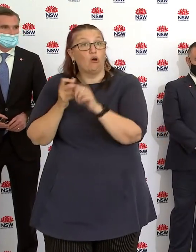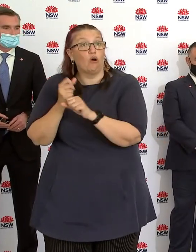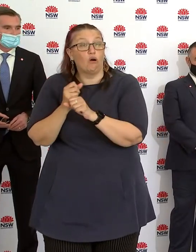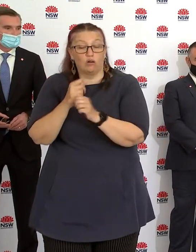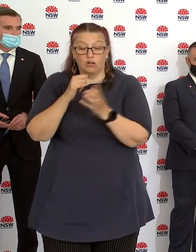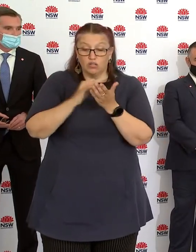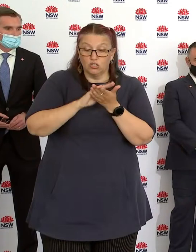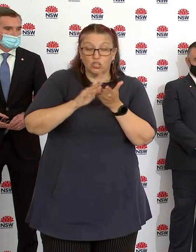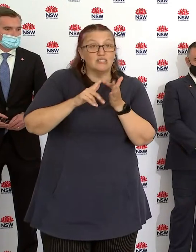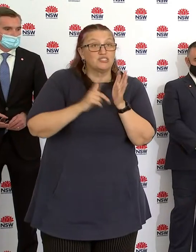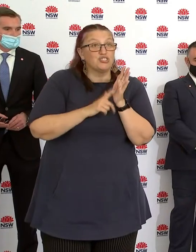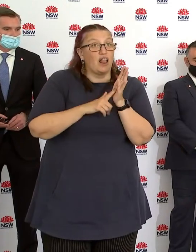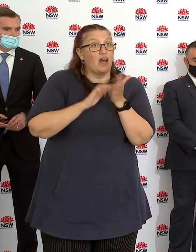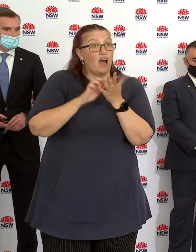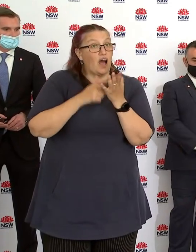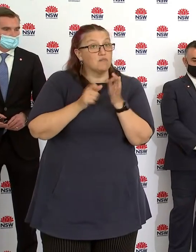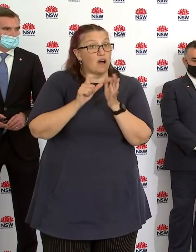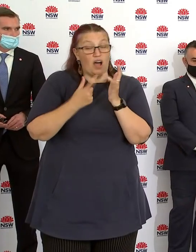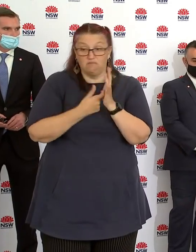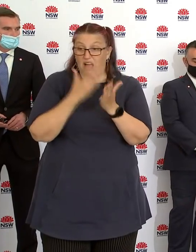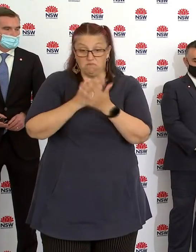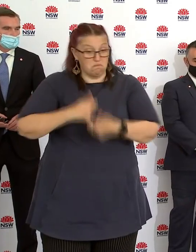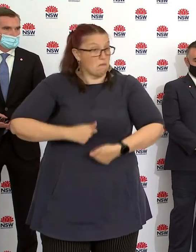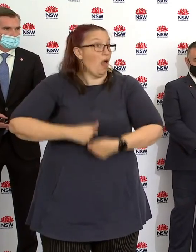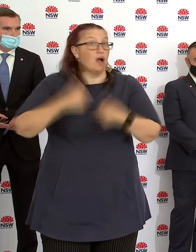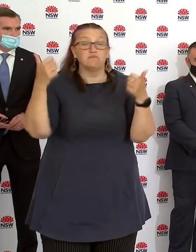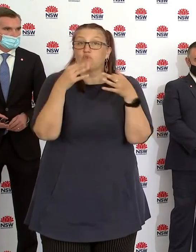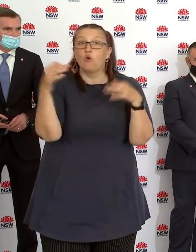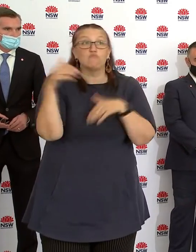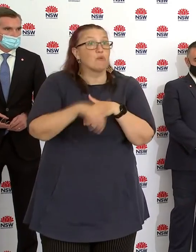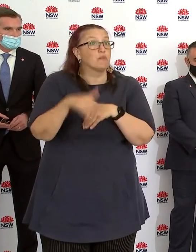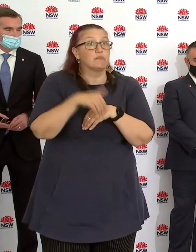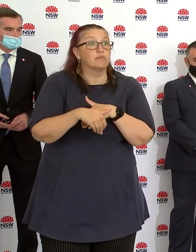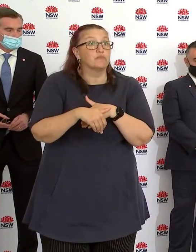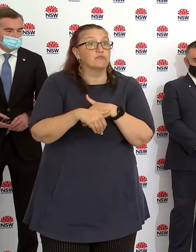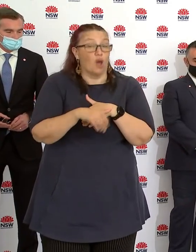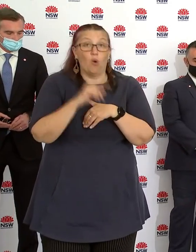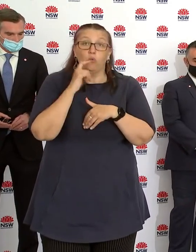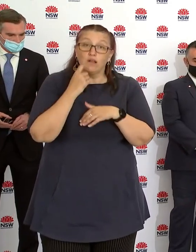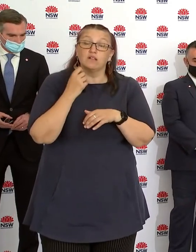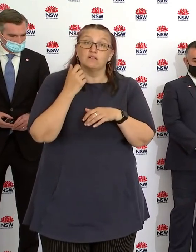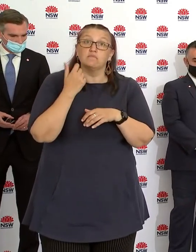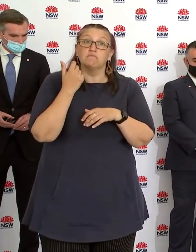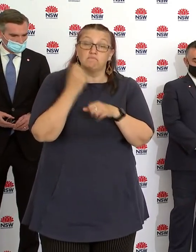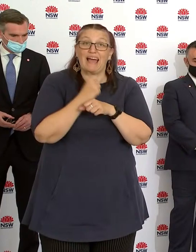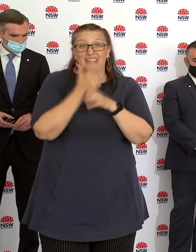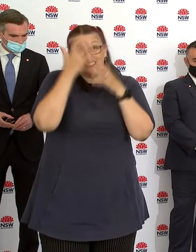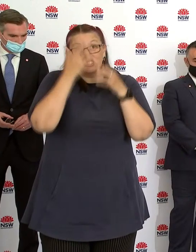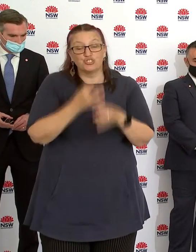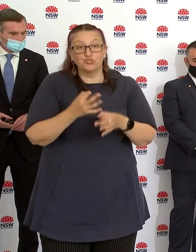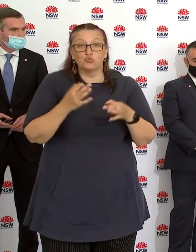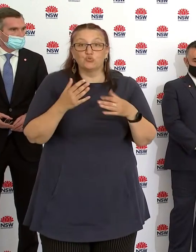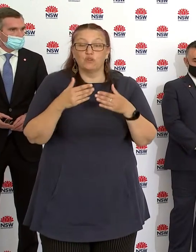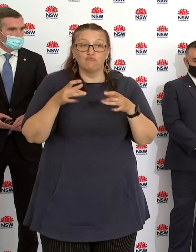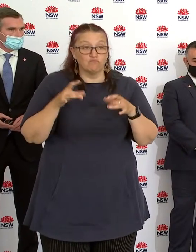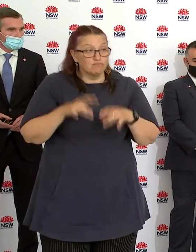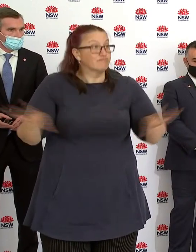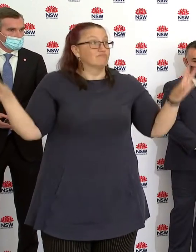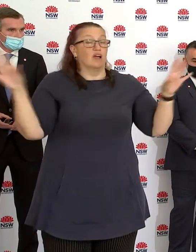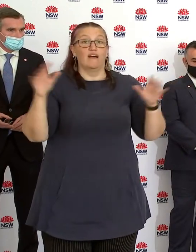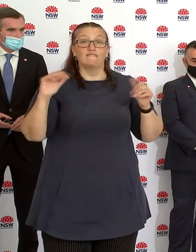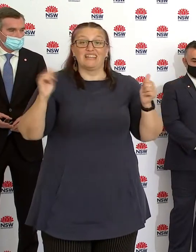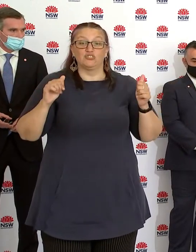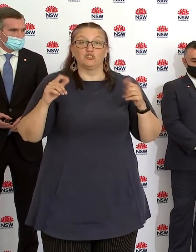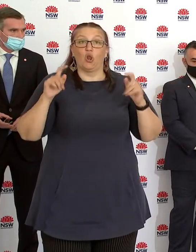take decisions as we did in Orange, to allow that community to live more free of those communities to live more freely. But again, it's all up to all of us.